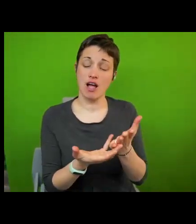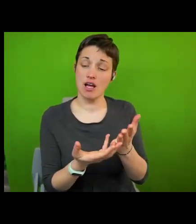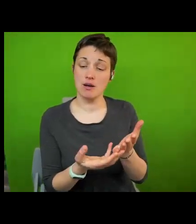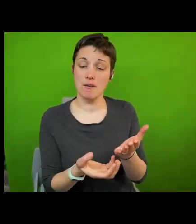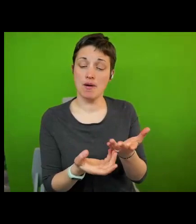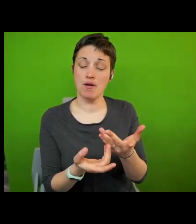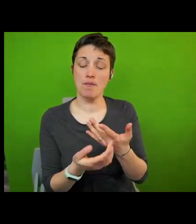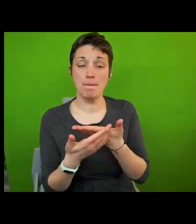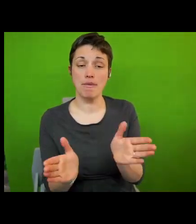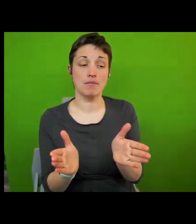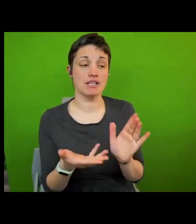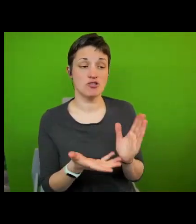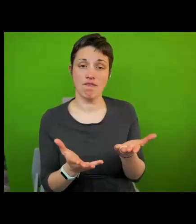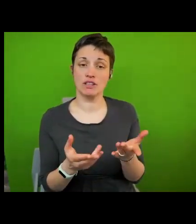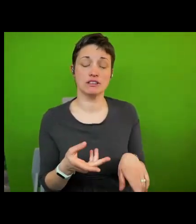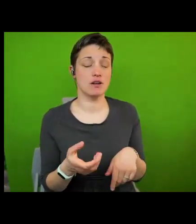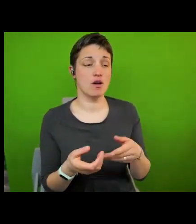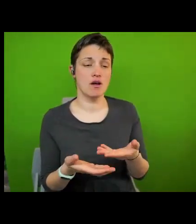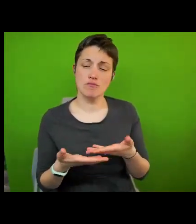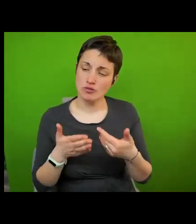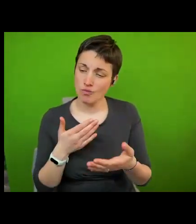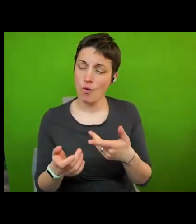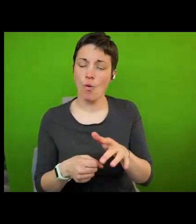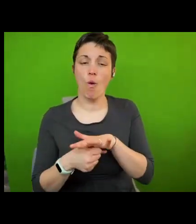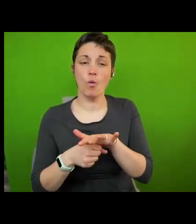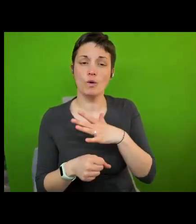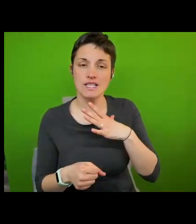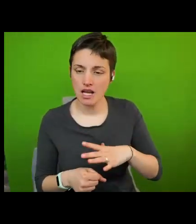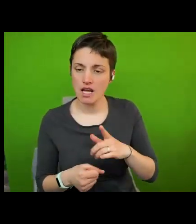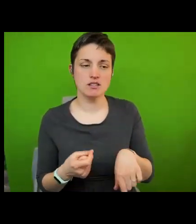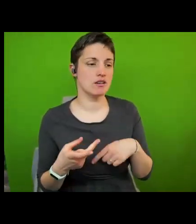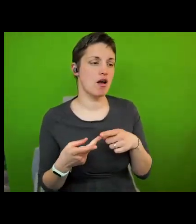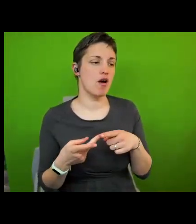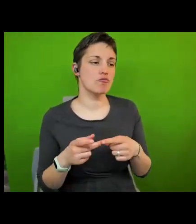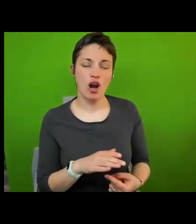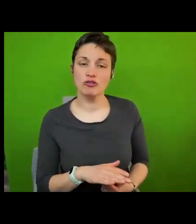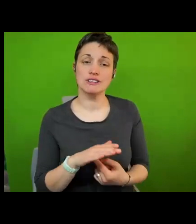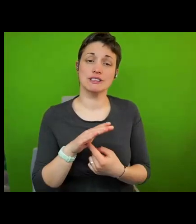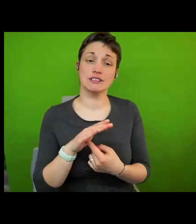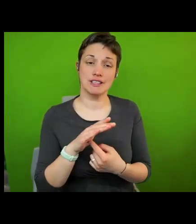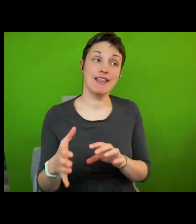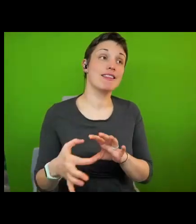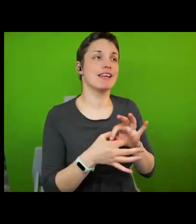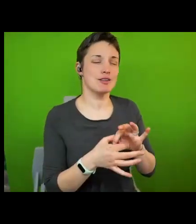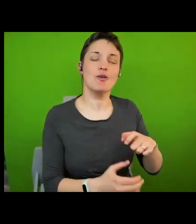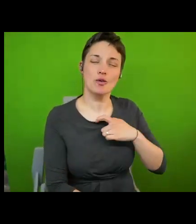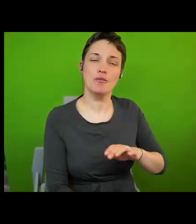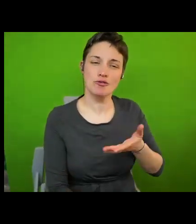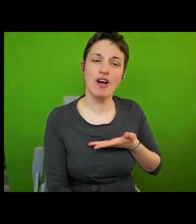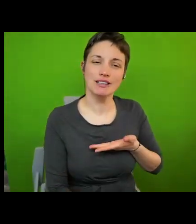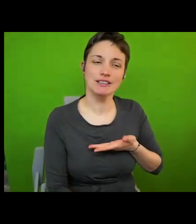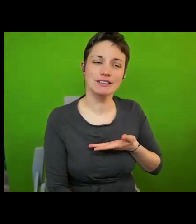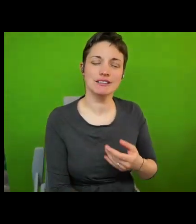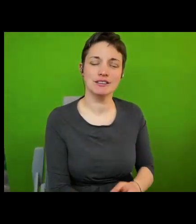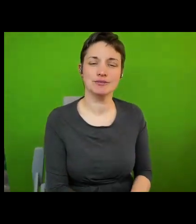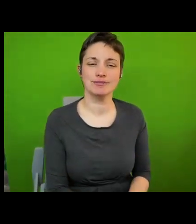that address local needs and priorities related to the realization of human rights at the local level